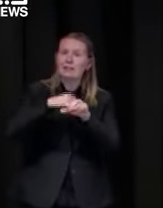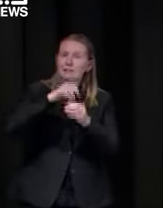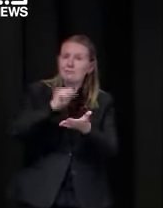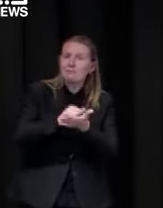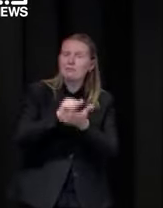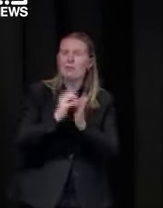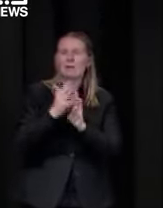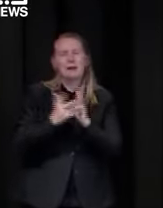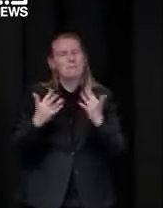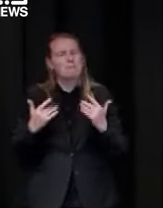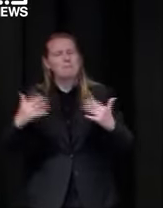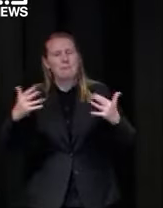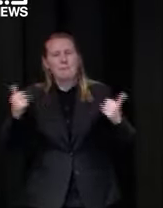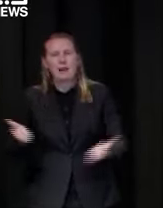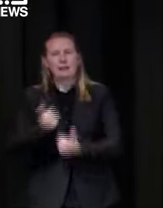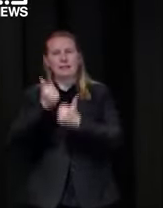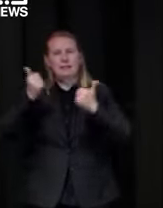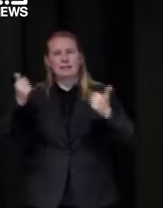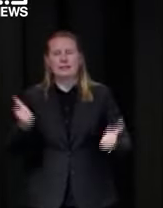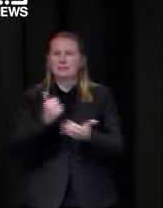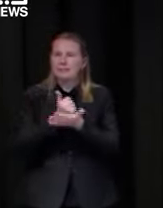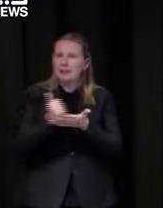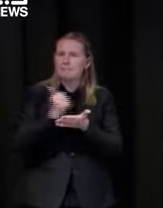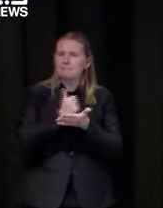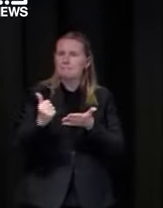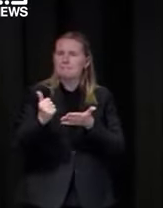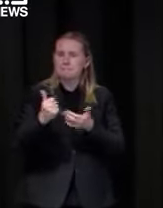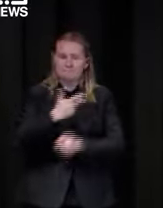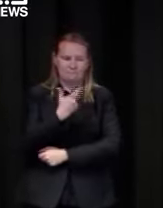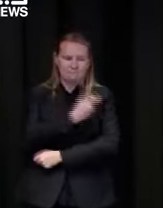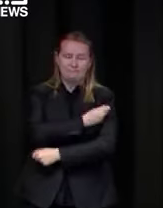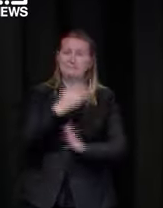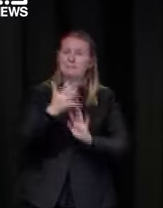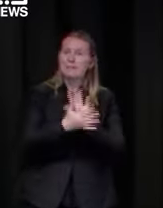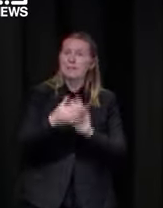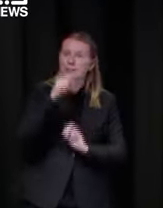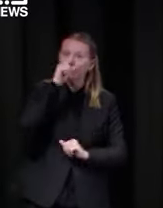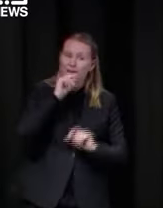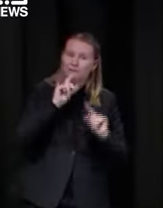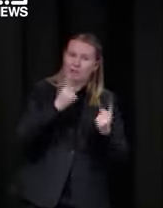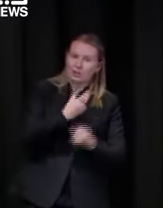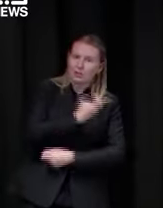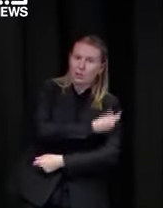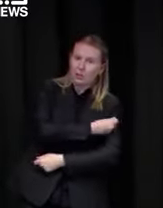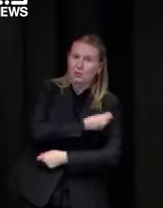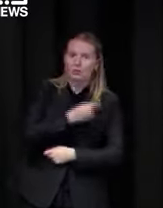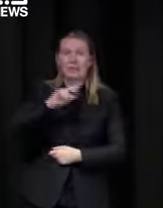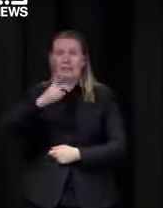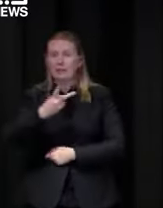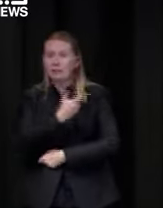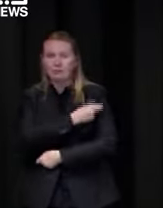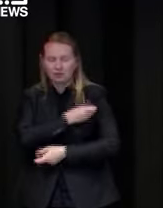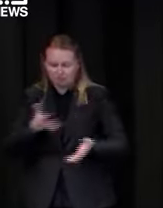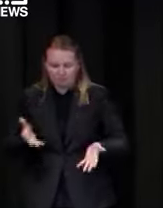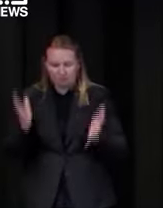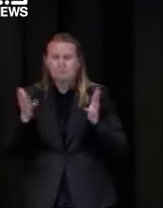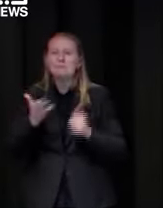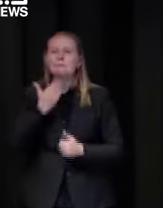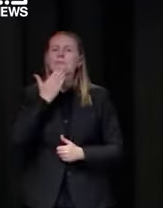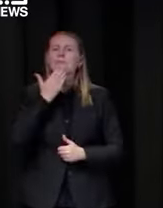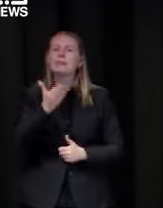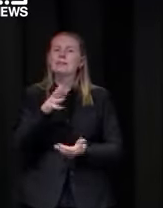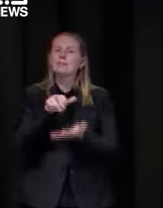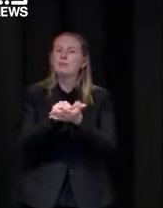fantastic opportunity for people to really start ramping up um not only their first dose vaccination but also to get their second doses done um so please there are now